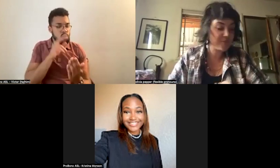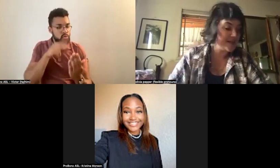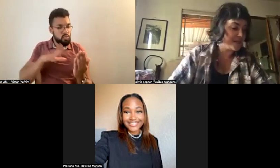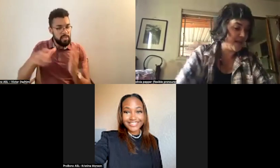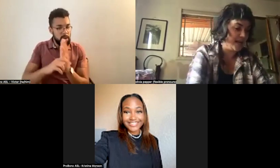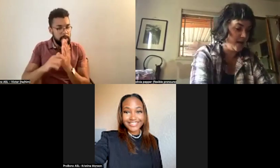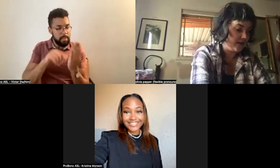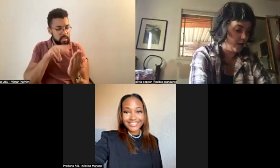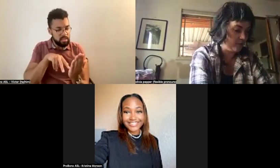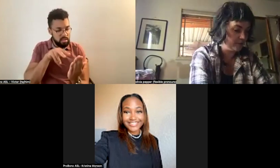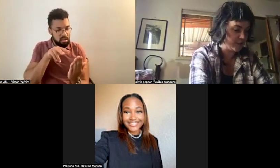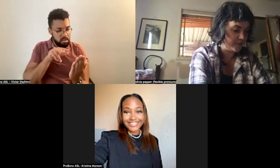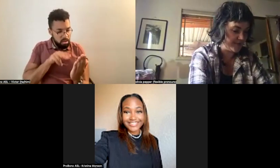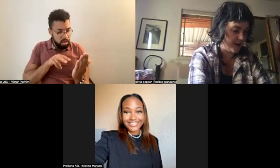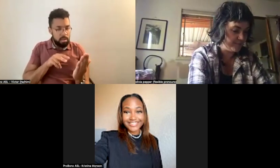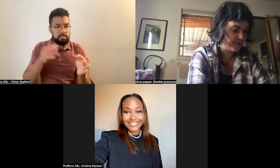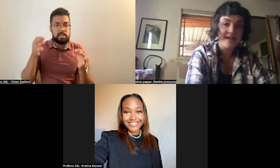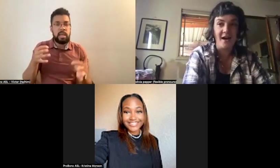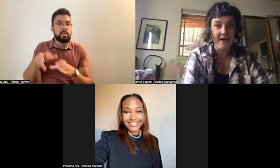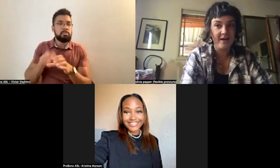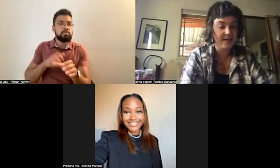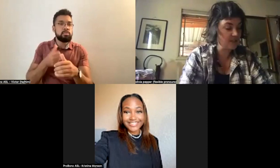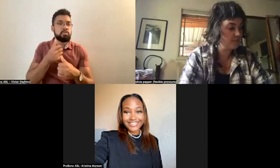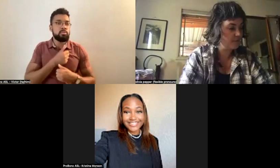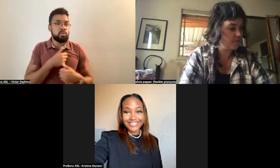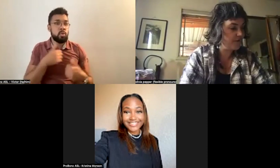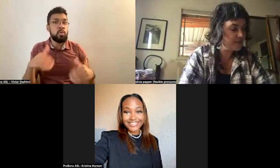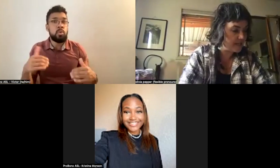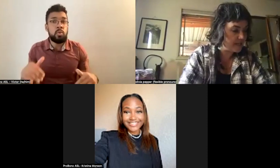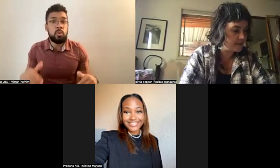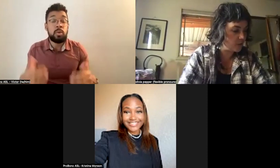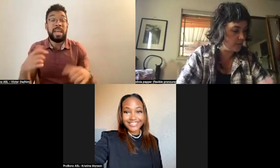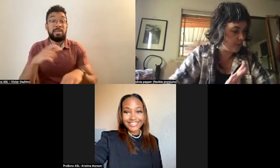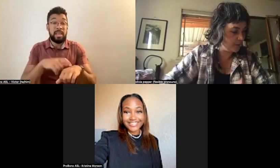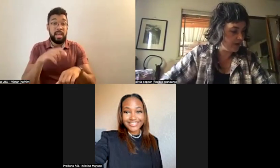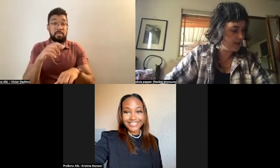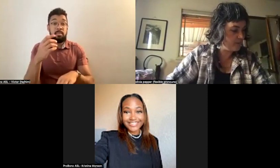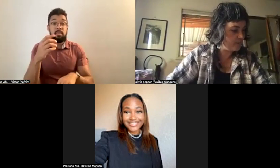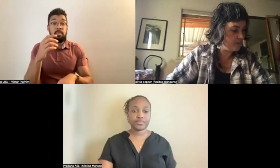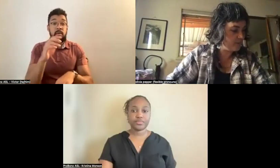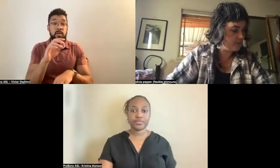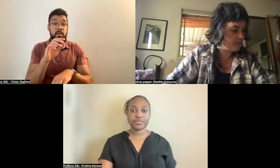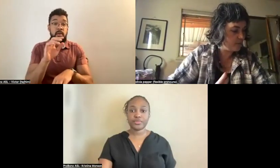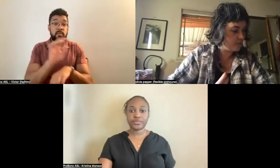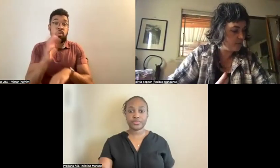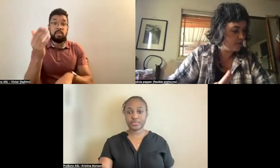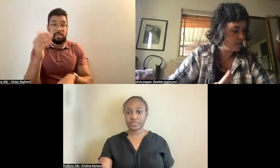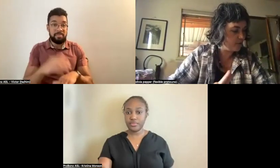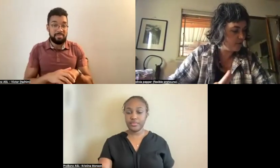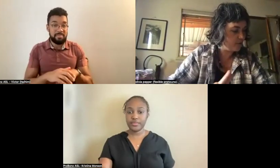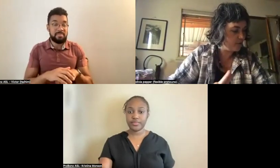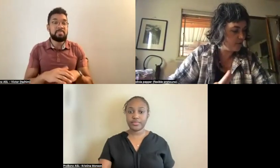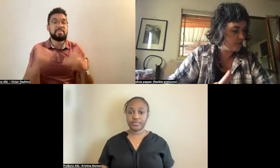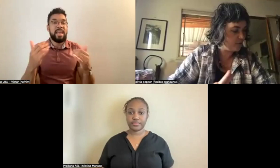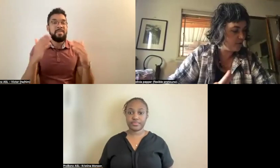they accomplished something there. It's 415, so I'm going to keep...